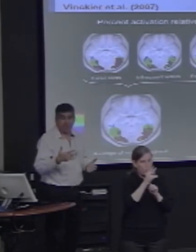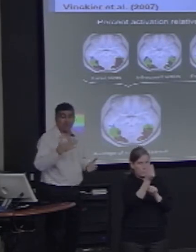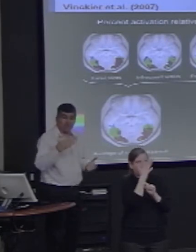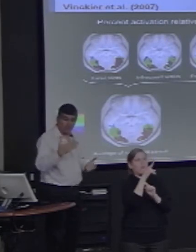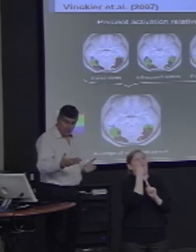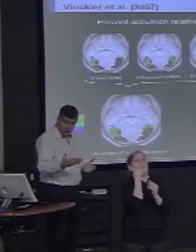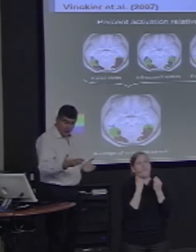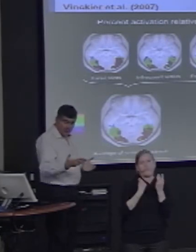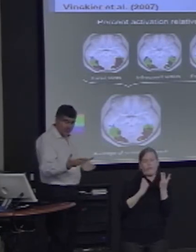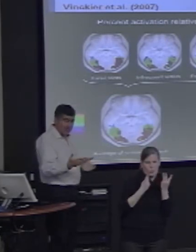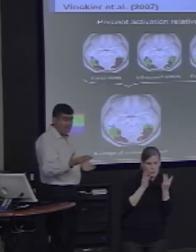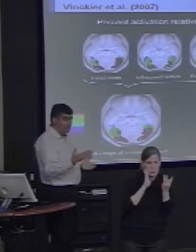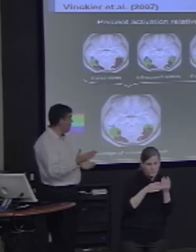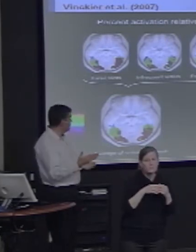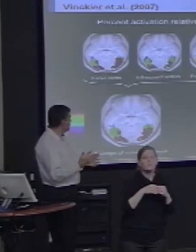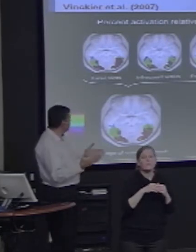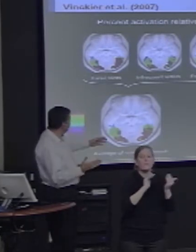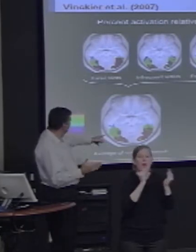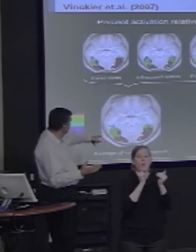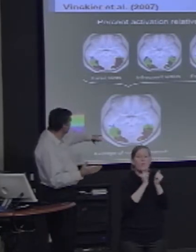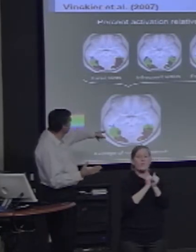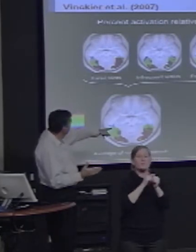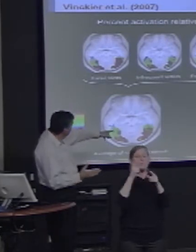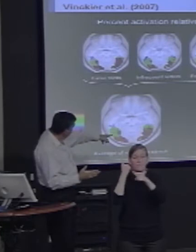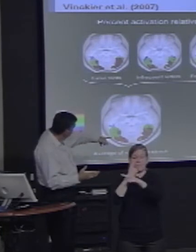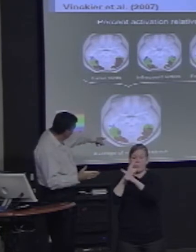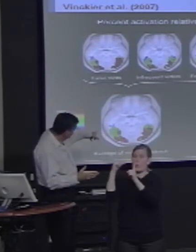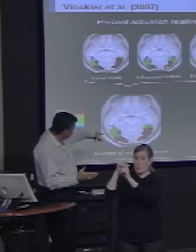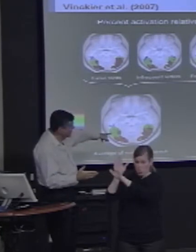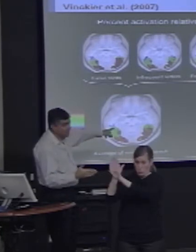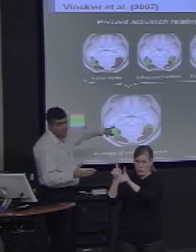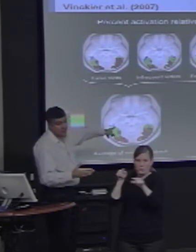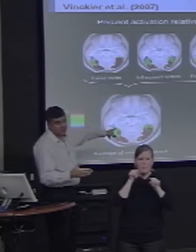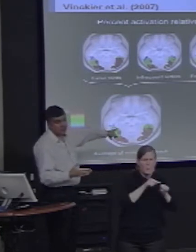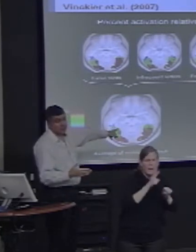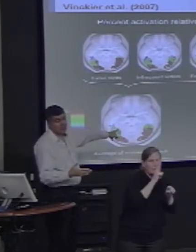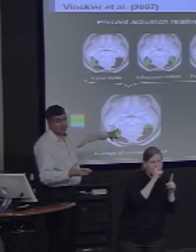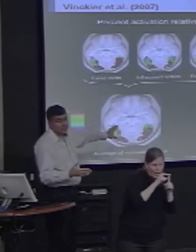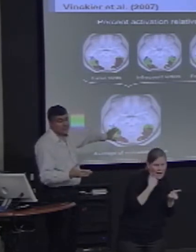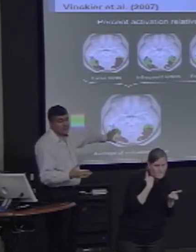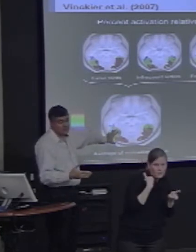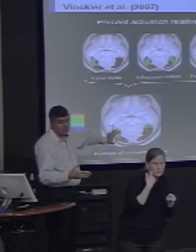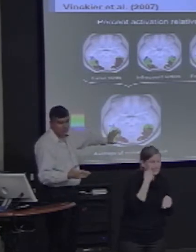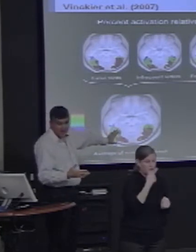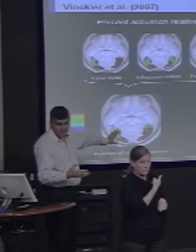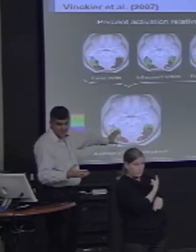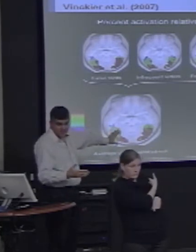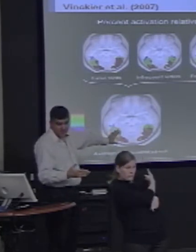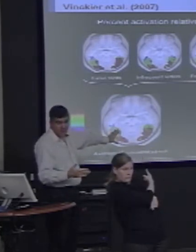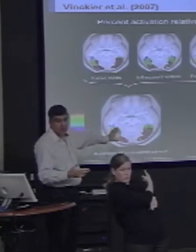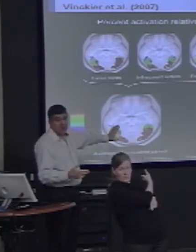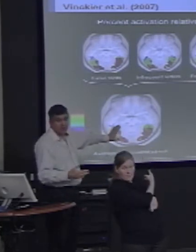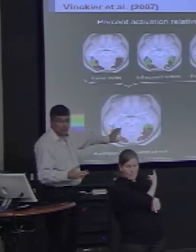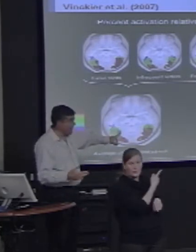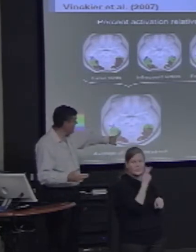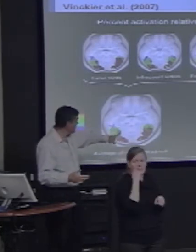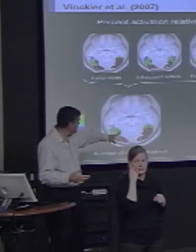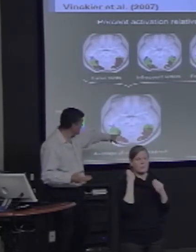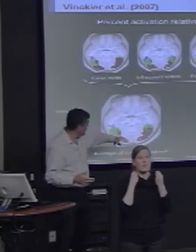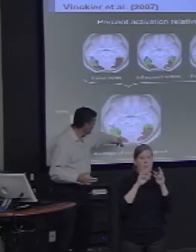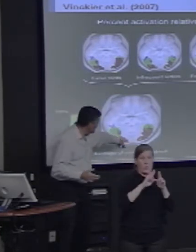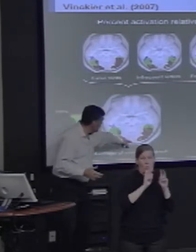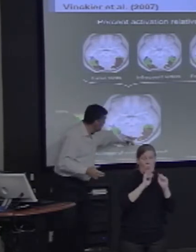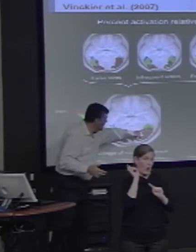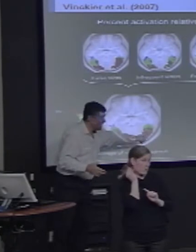do. What you can see, though, is both hemispheres are involved, even in the right hemisphere. The right